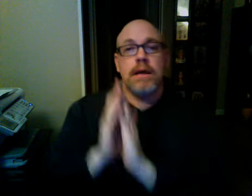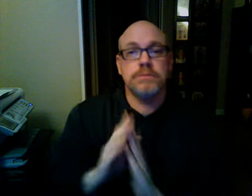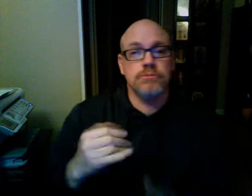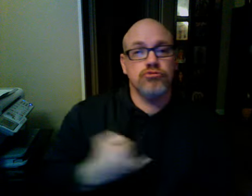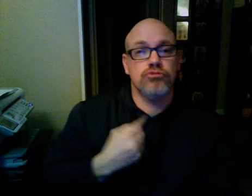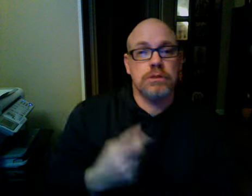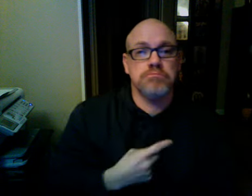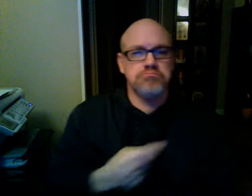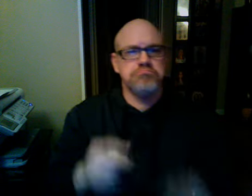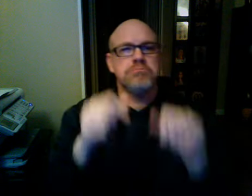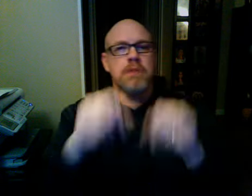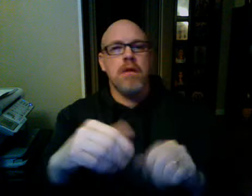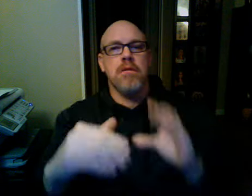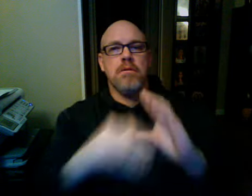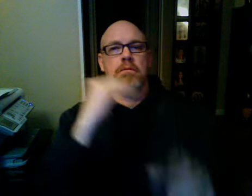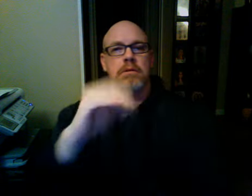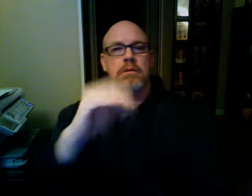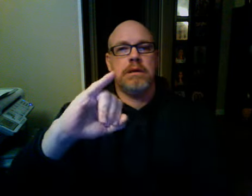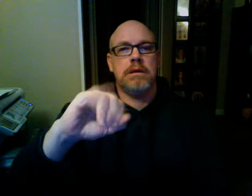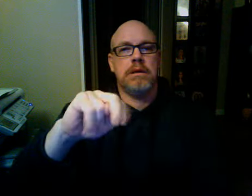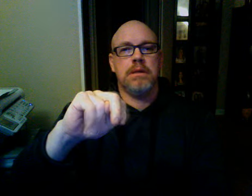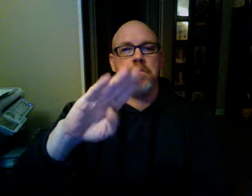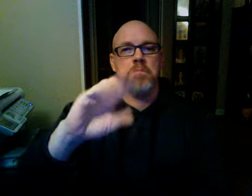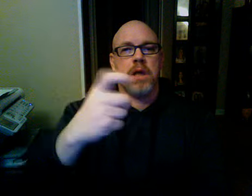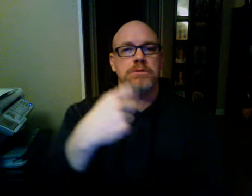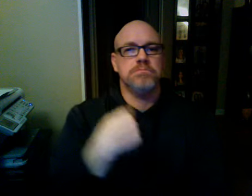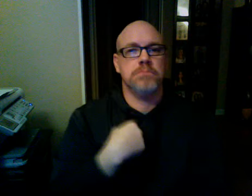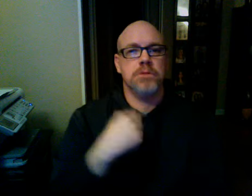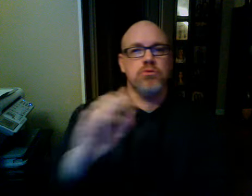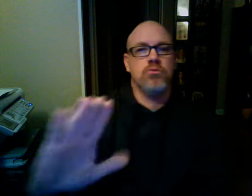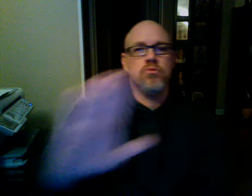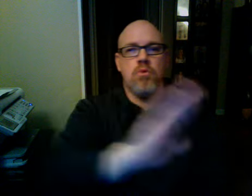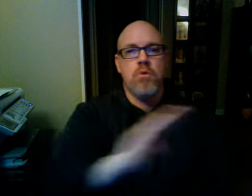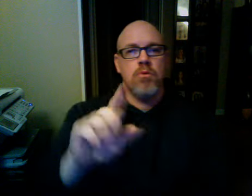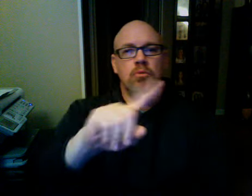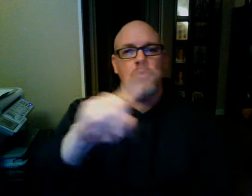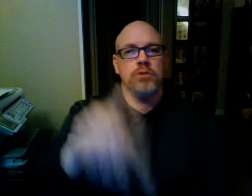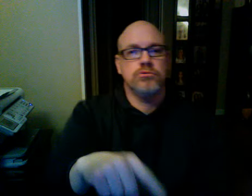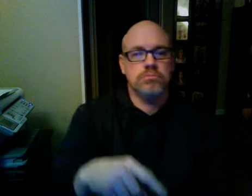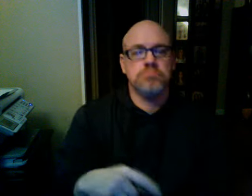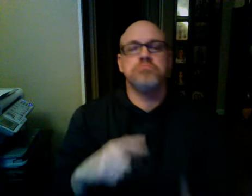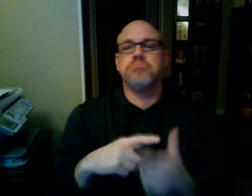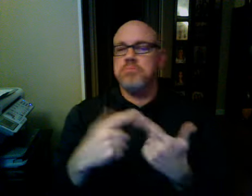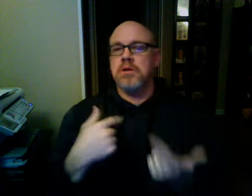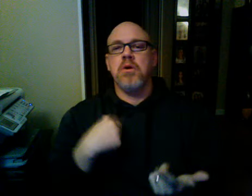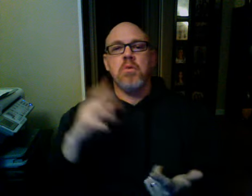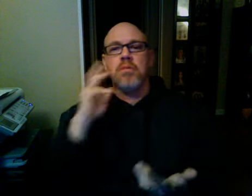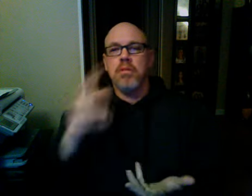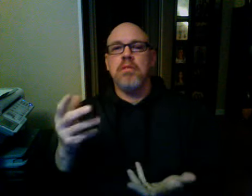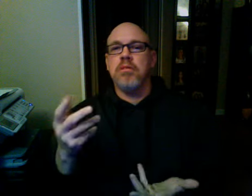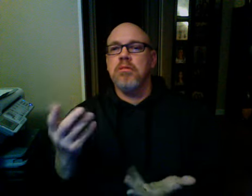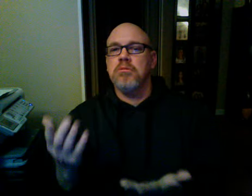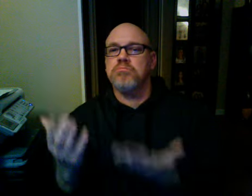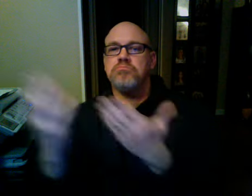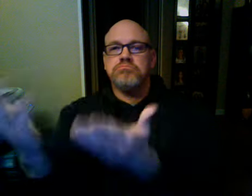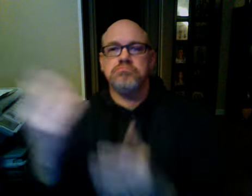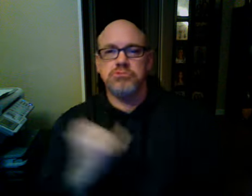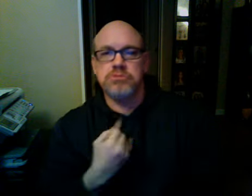to bring up his little character, you know, to me, he wants to play, that's why I'm not in the United